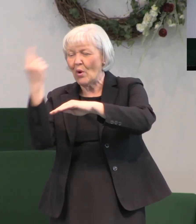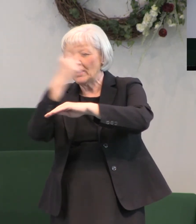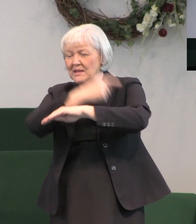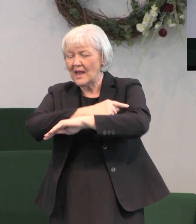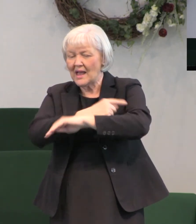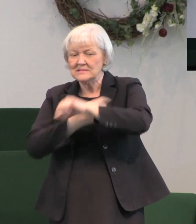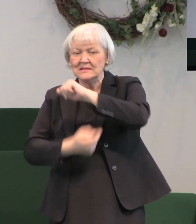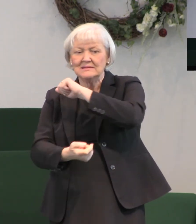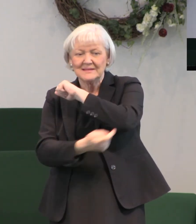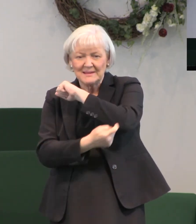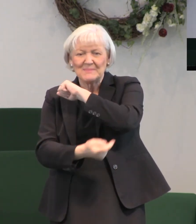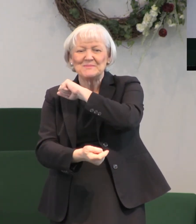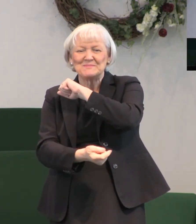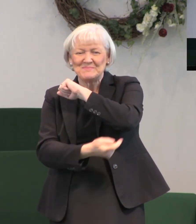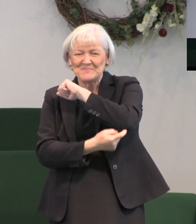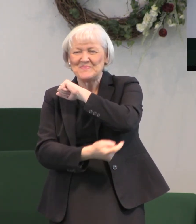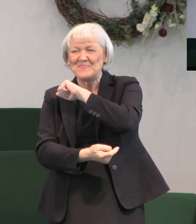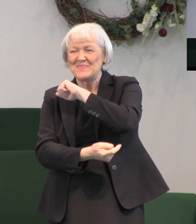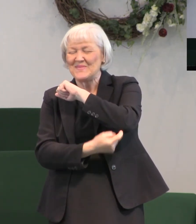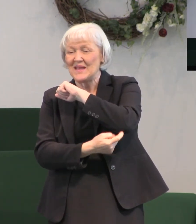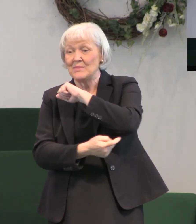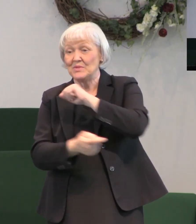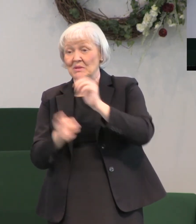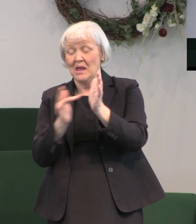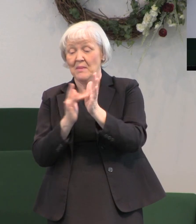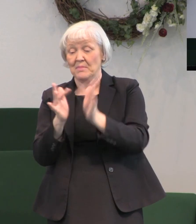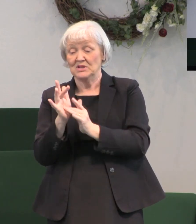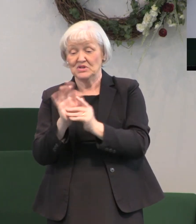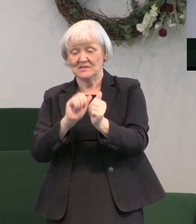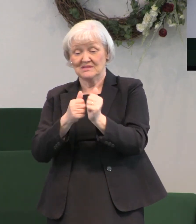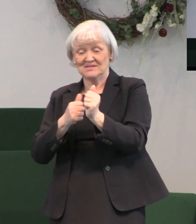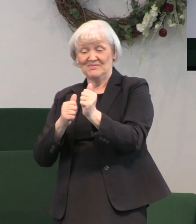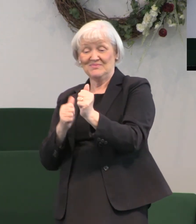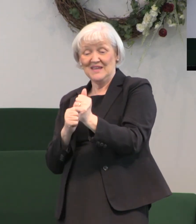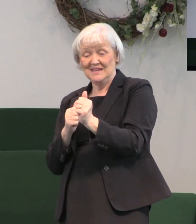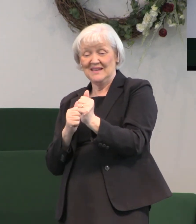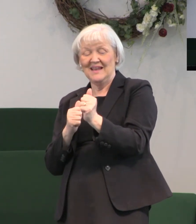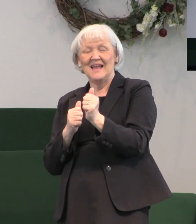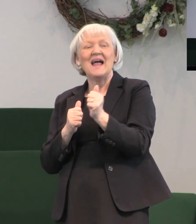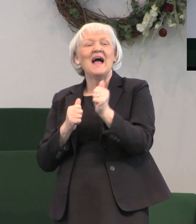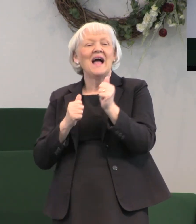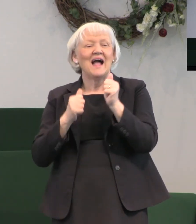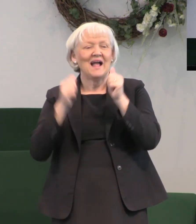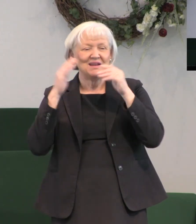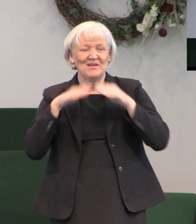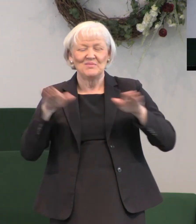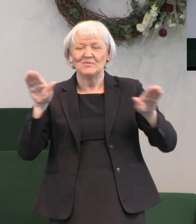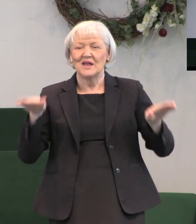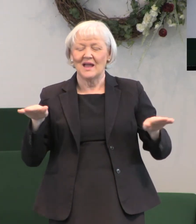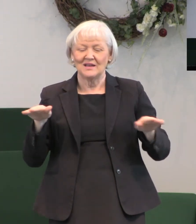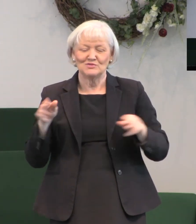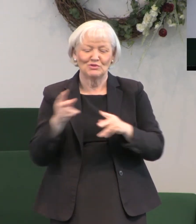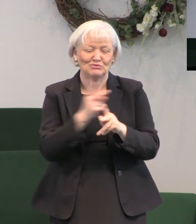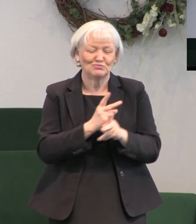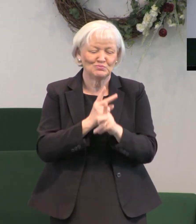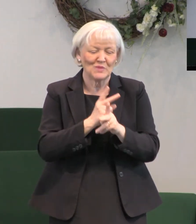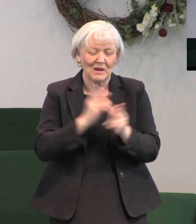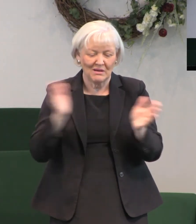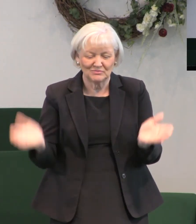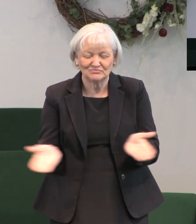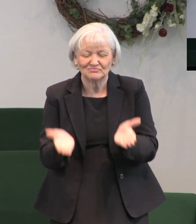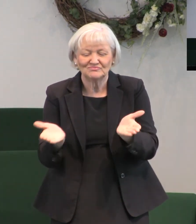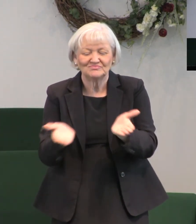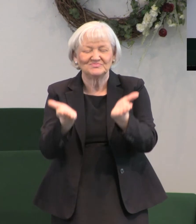Jesus resisted those temptations and overcame them that the angels ministered to him and encouraged him